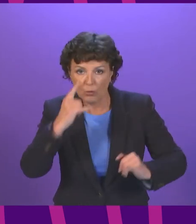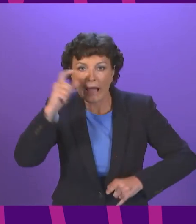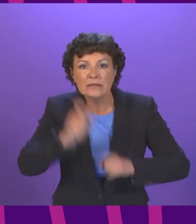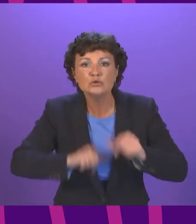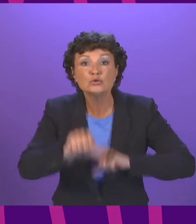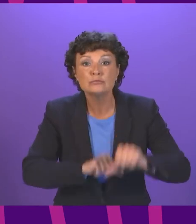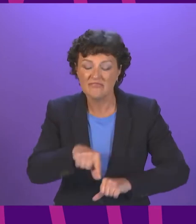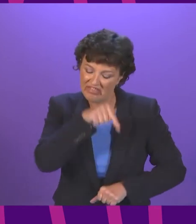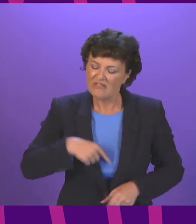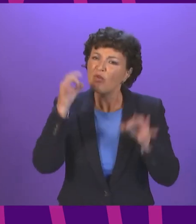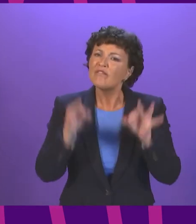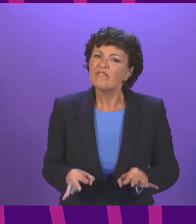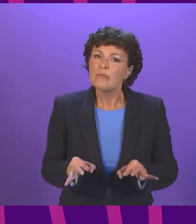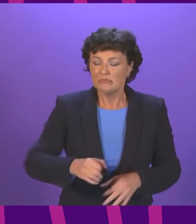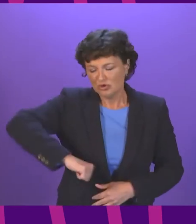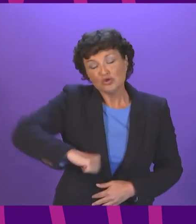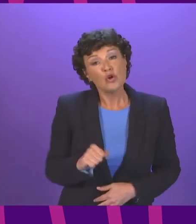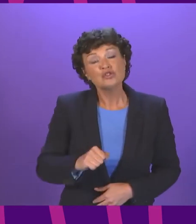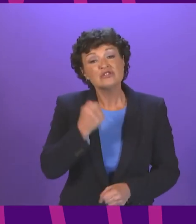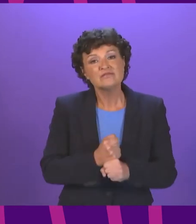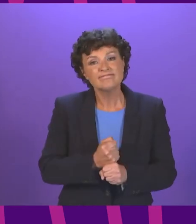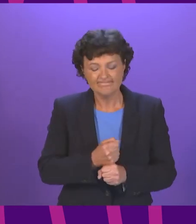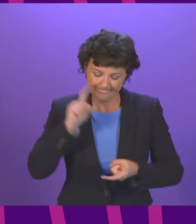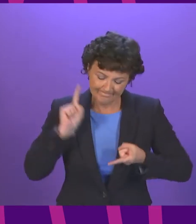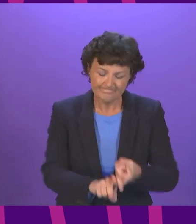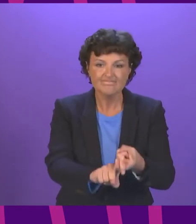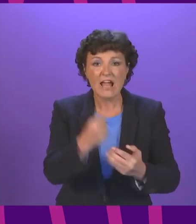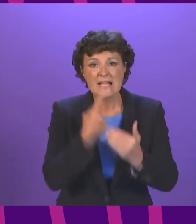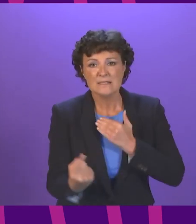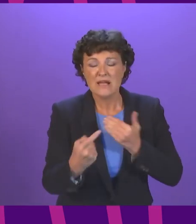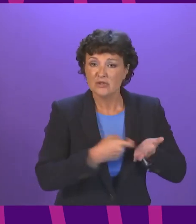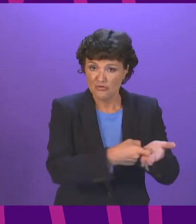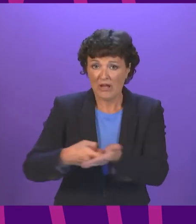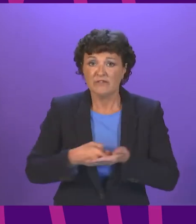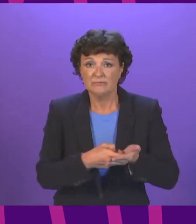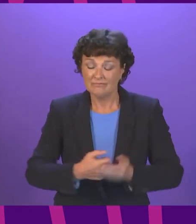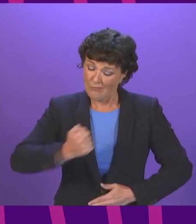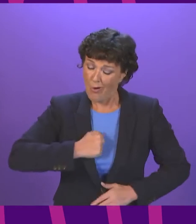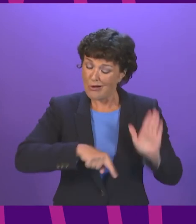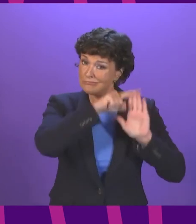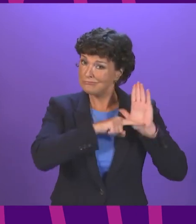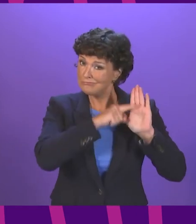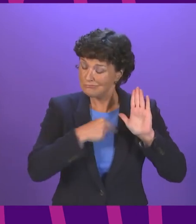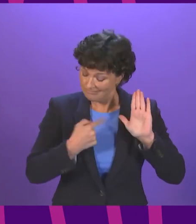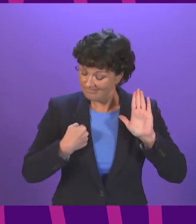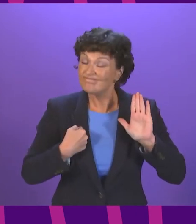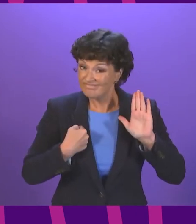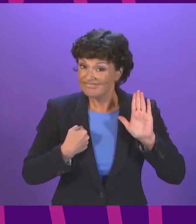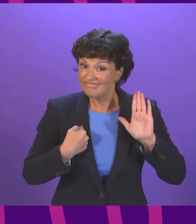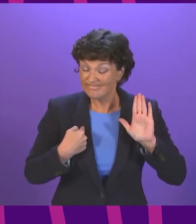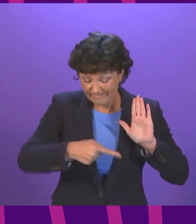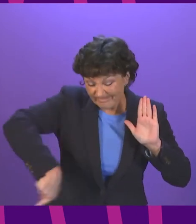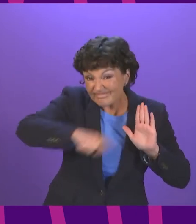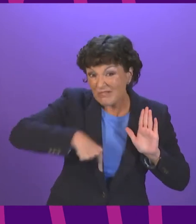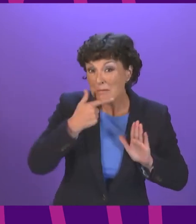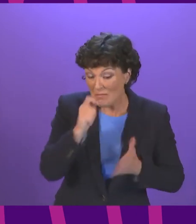commitment to an independence referendum. Our democratic mandate to allow people to decide the country's future is beyond